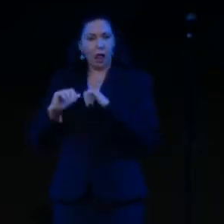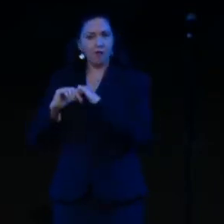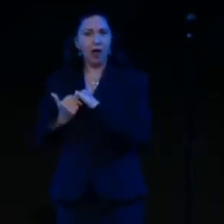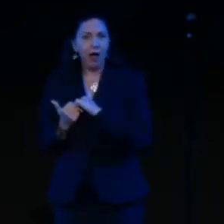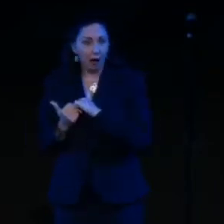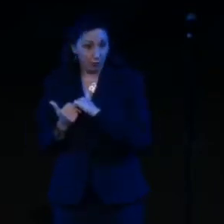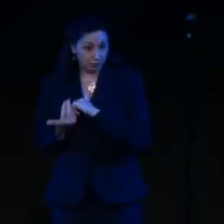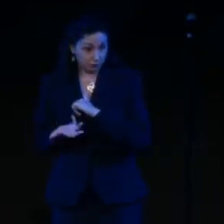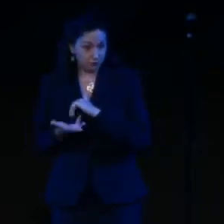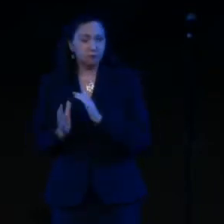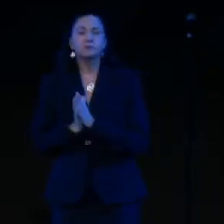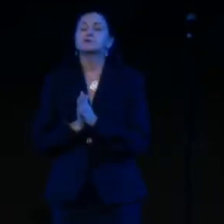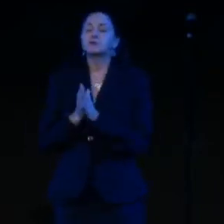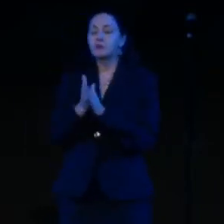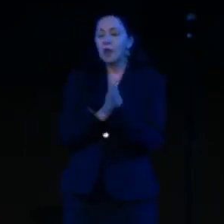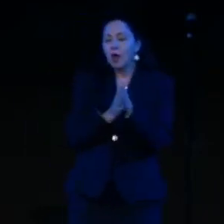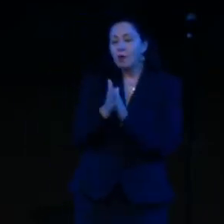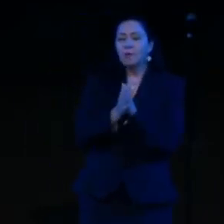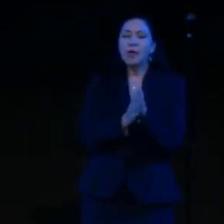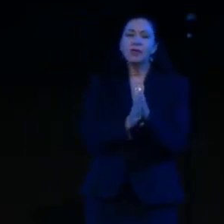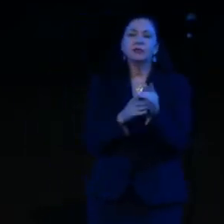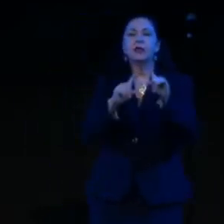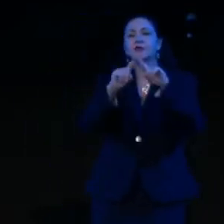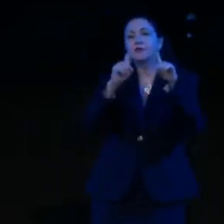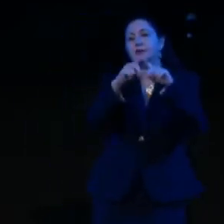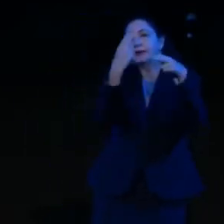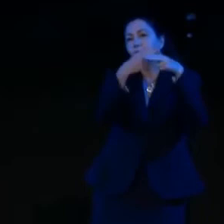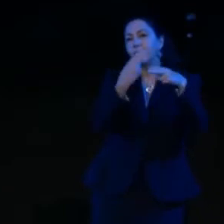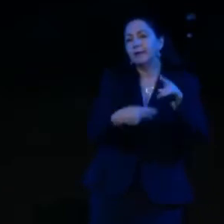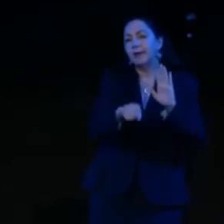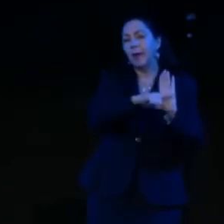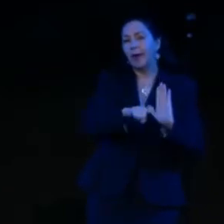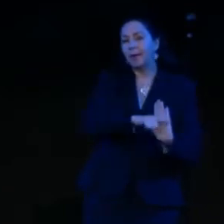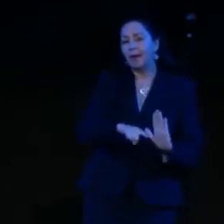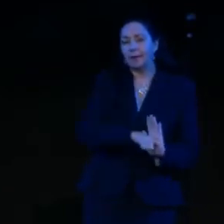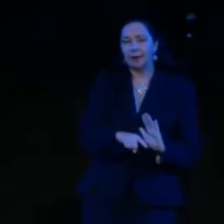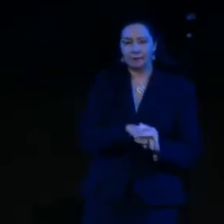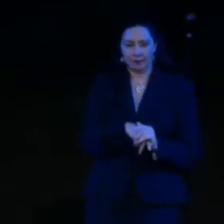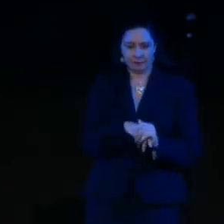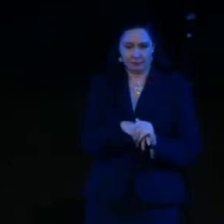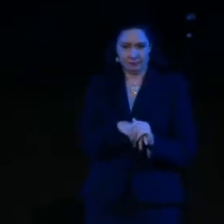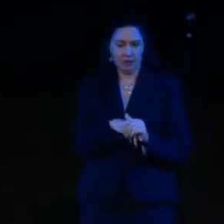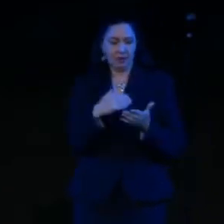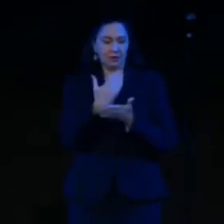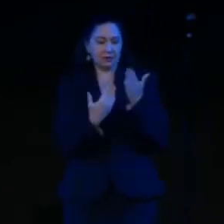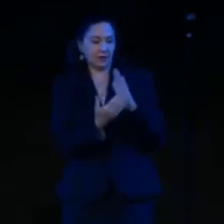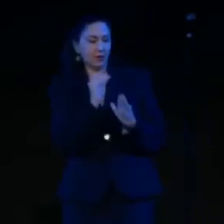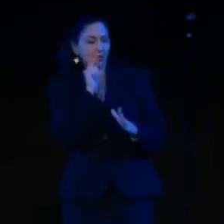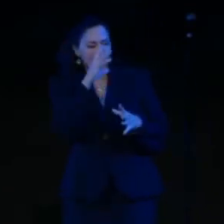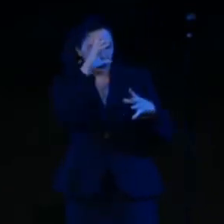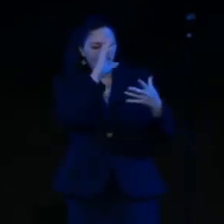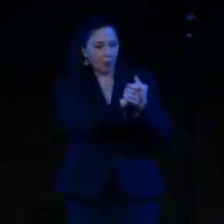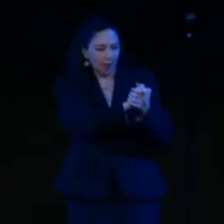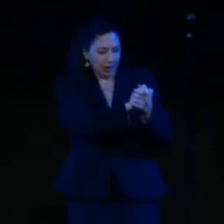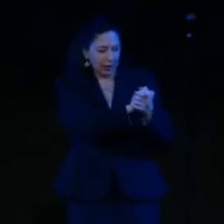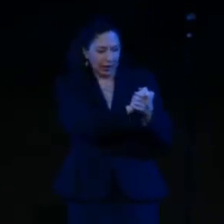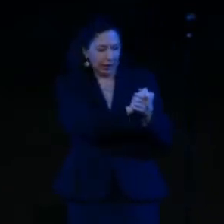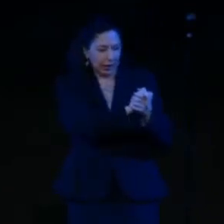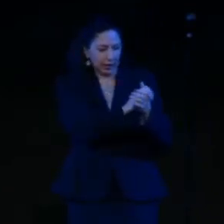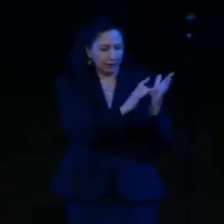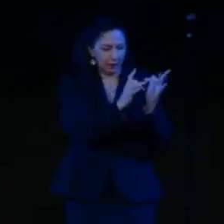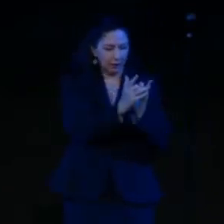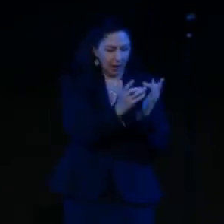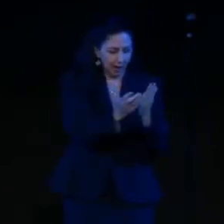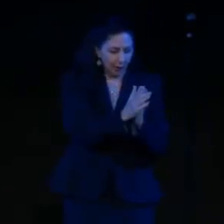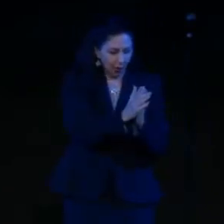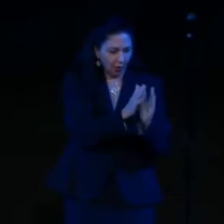Now, Methodists were called Bible bigots, Bible moths at Oxford. We are people of one book, homo unius libri. I think that's how you say it in Latin. People of